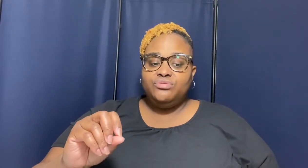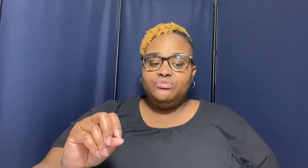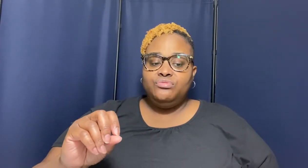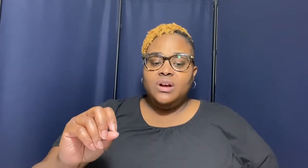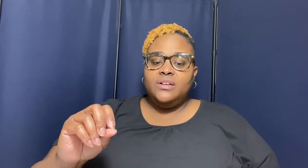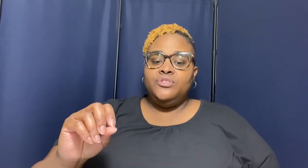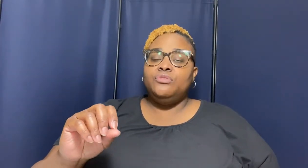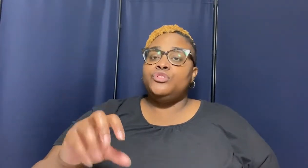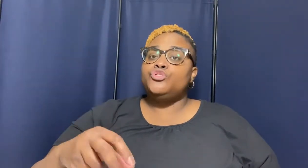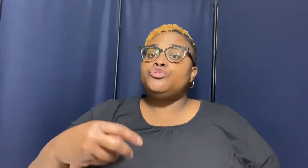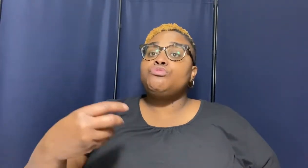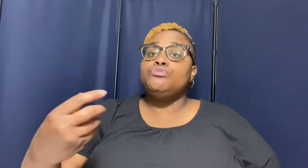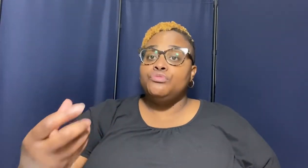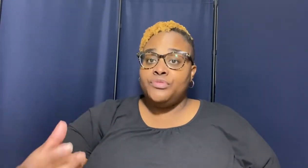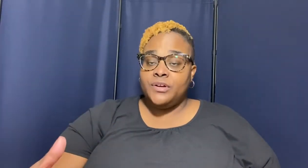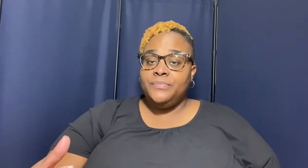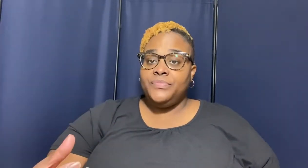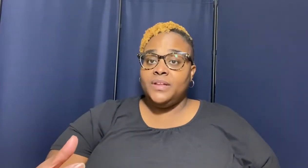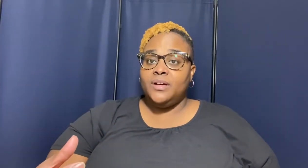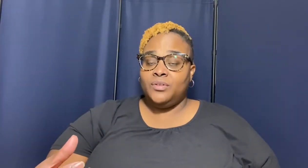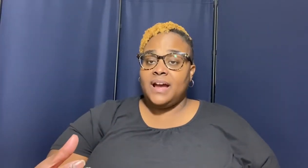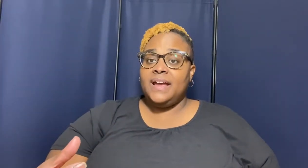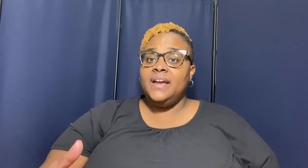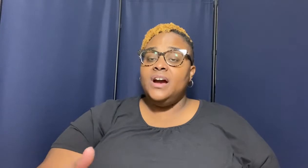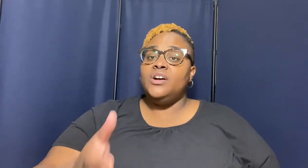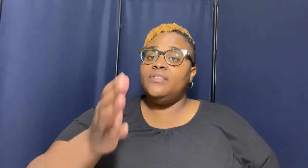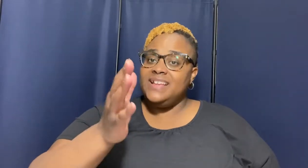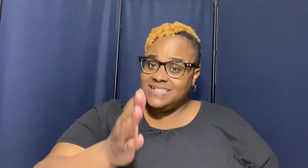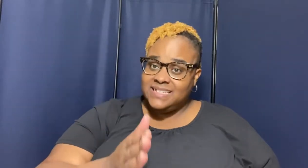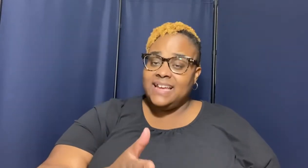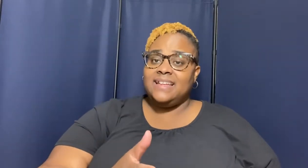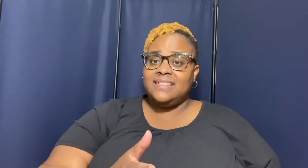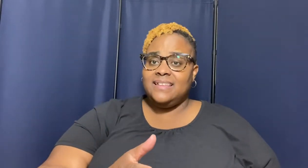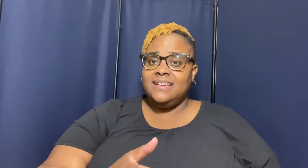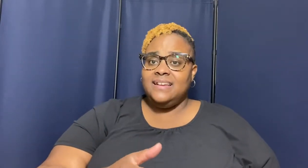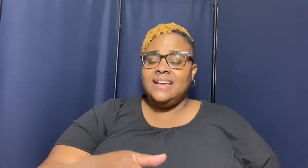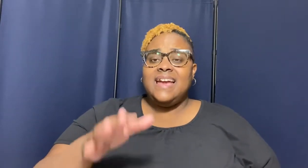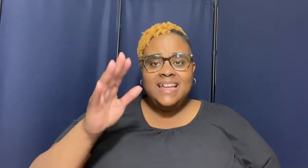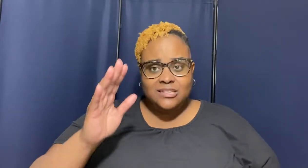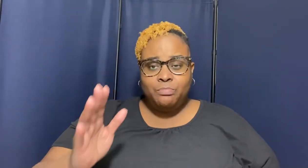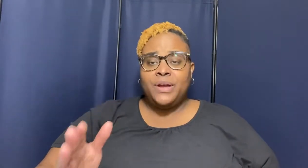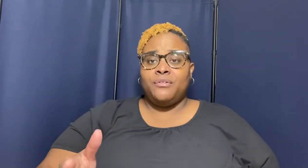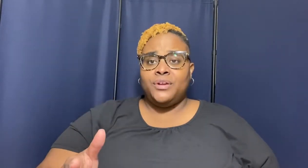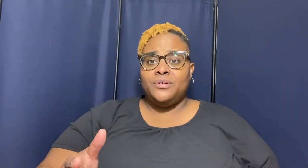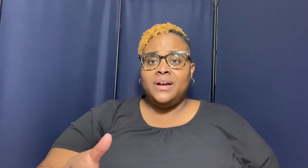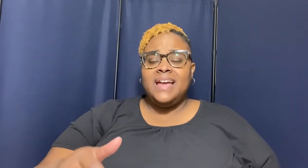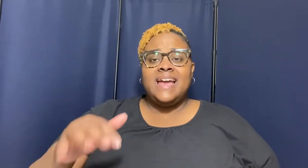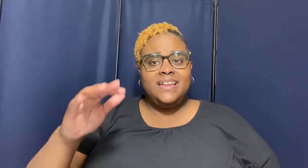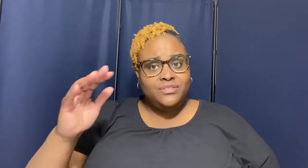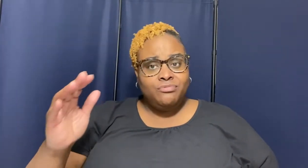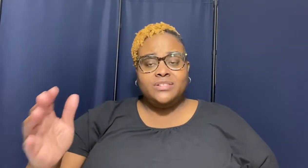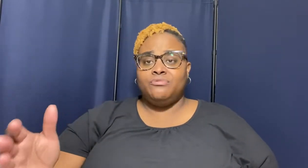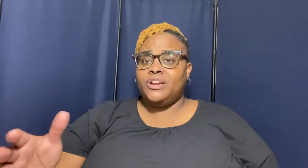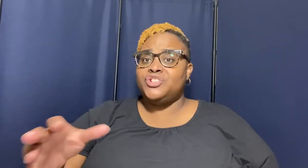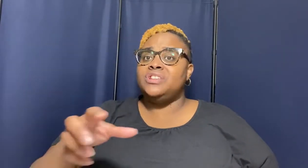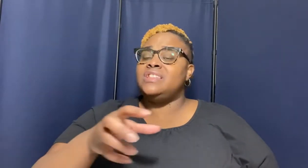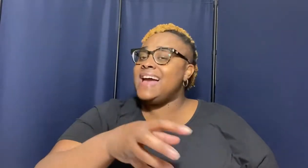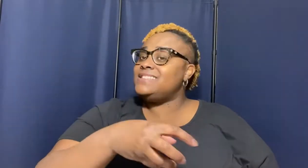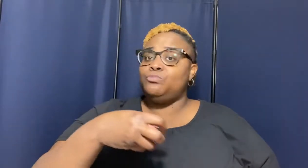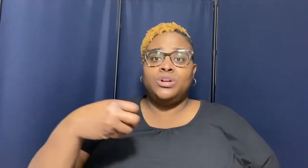you know the truth okay of his death his burial and his resurrection that's what